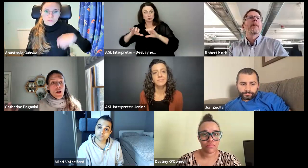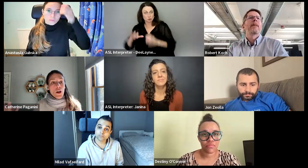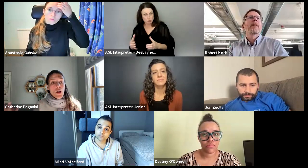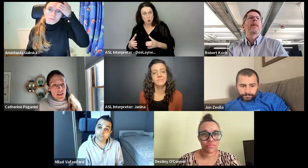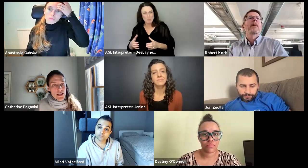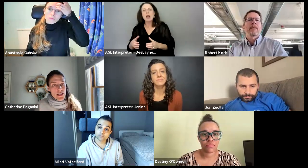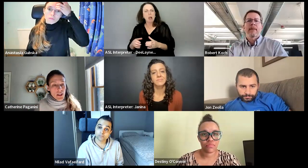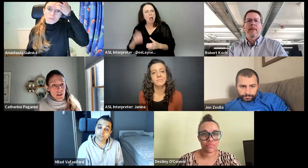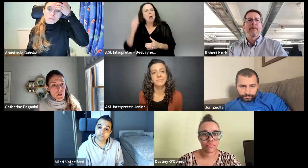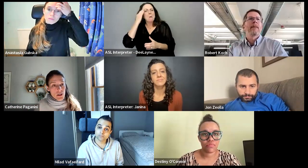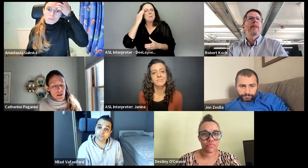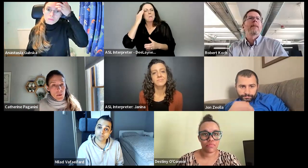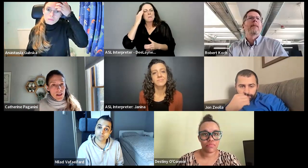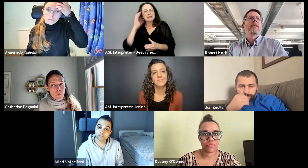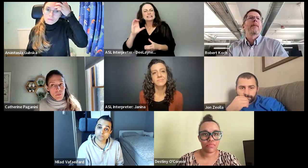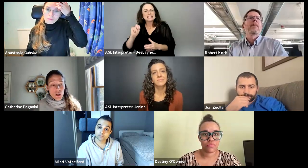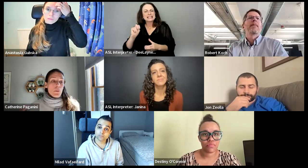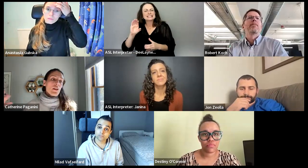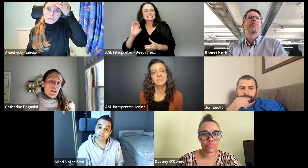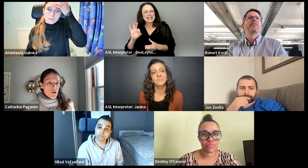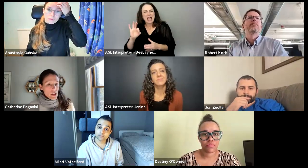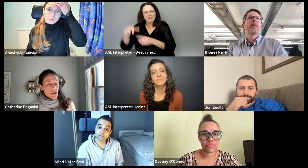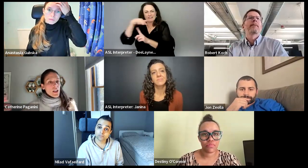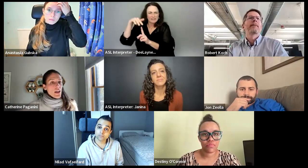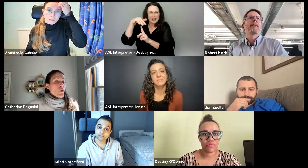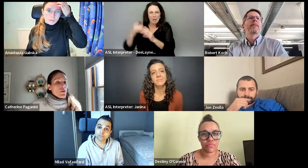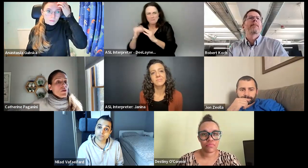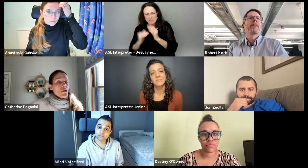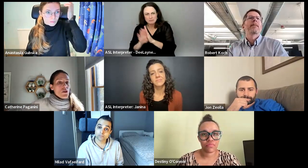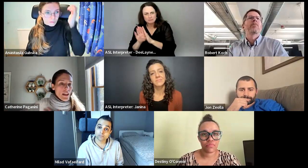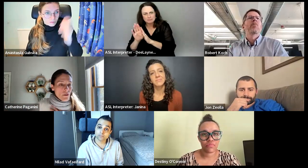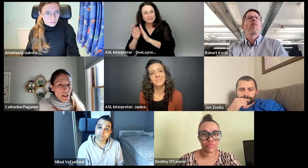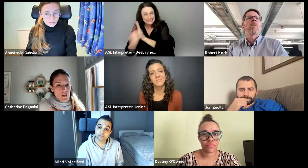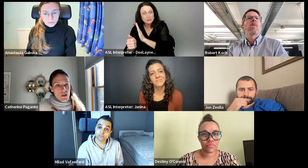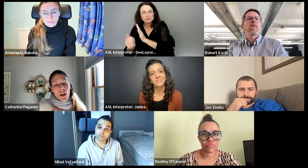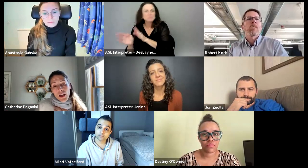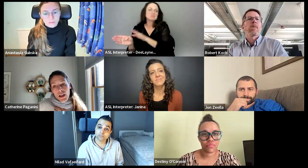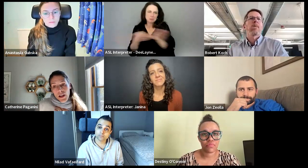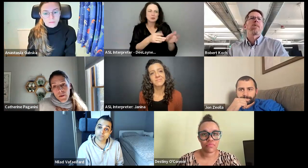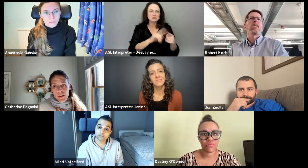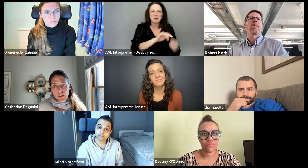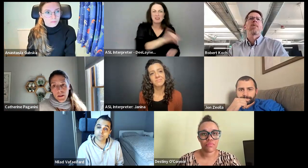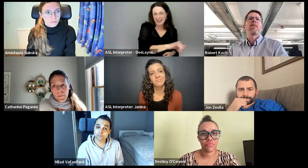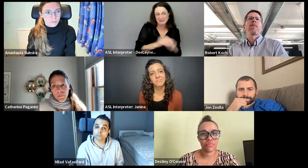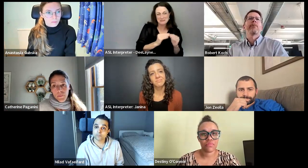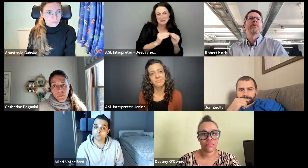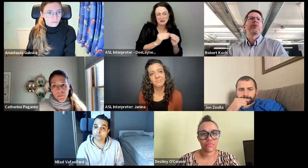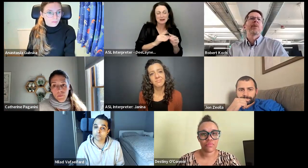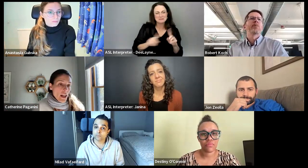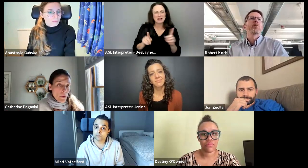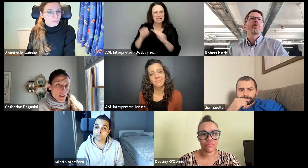get to know the CNCF and the ecosystem and start building those skills, we can go to that, right? So, but